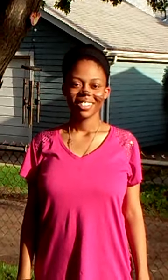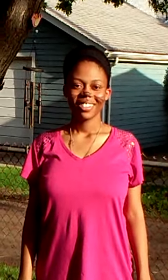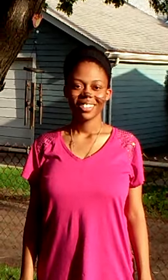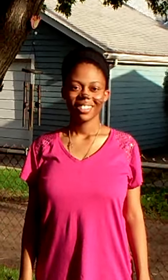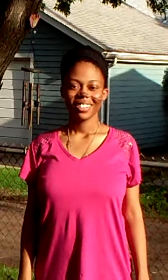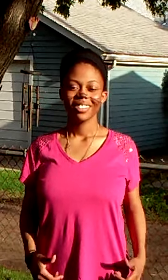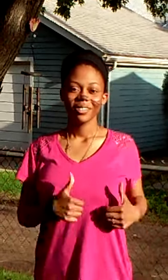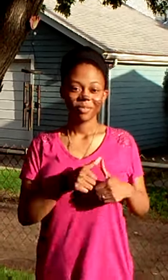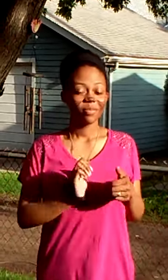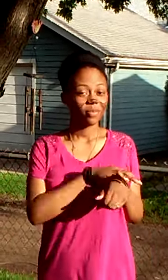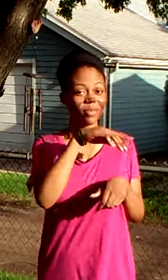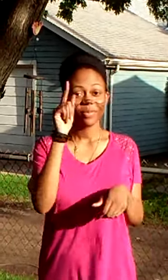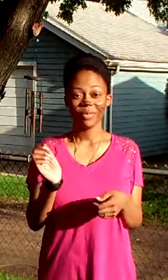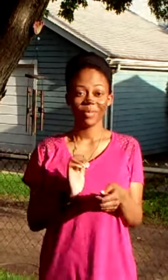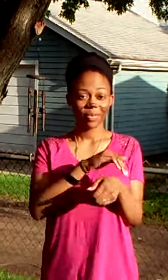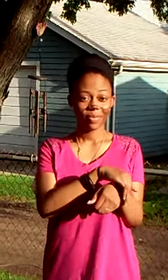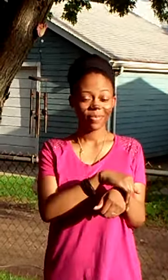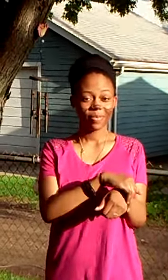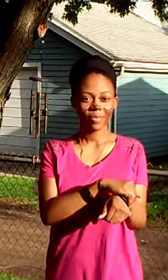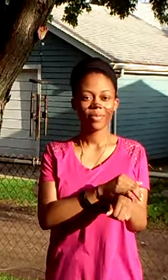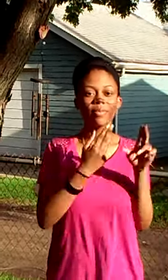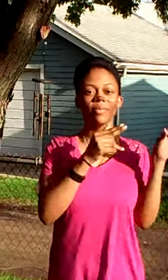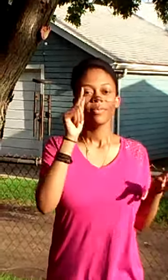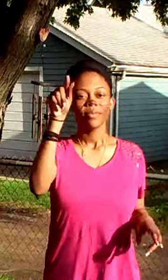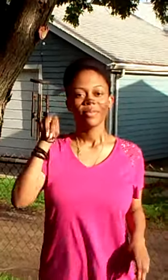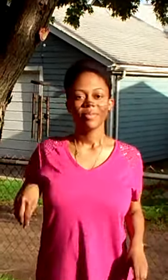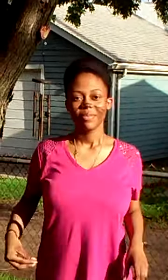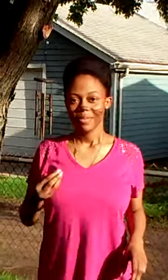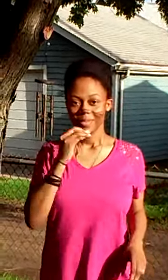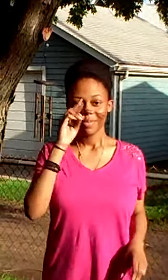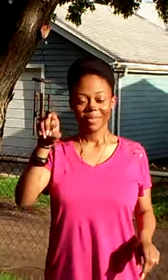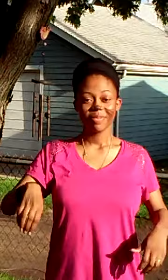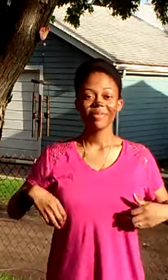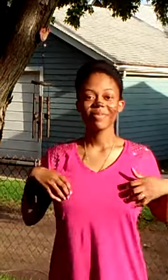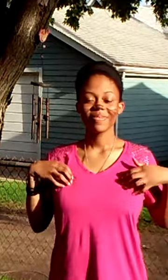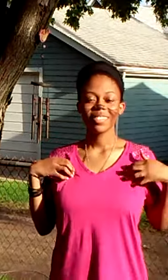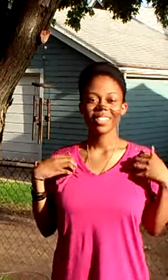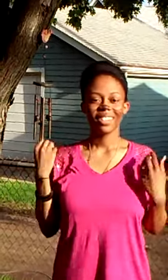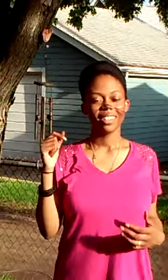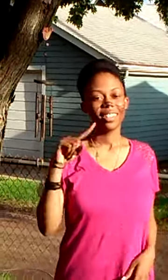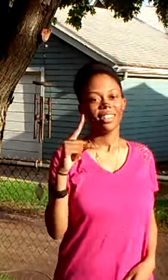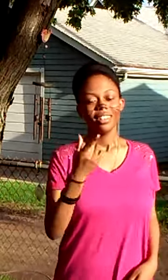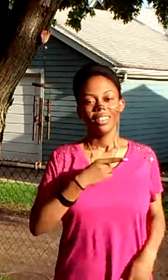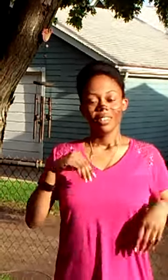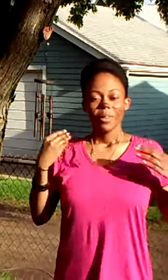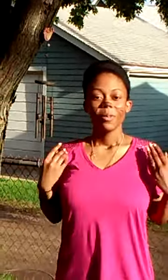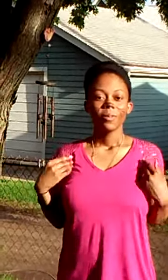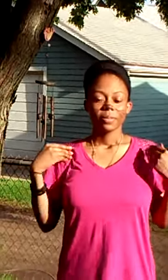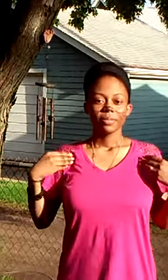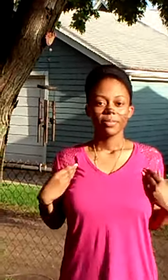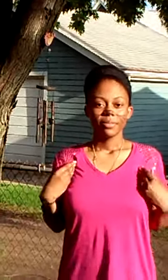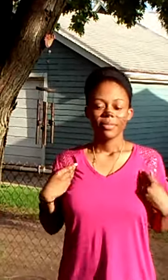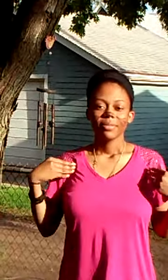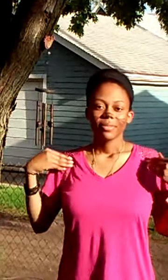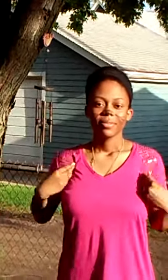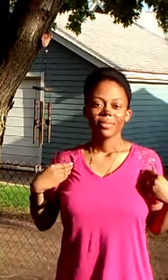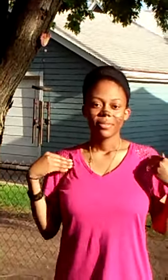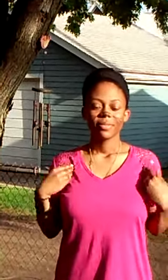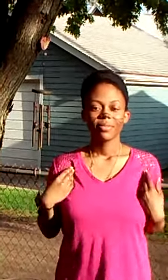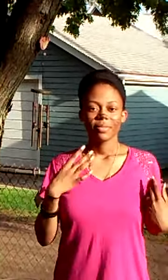Maybe I'm playing on you tonight, hunt you down, eat you alive Just like animals, animals,